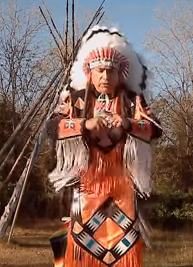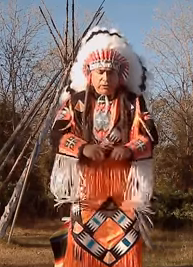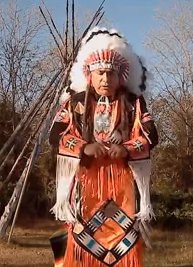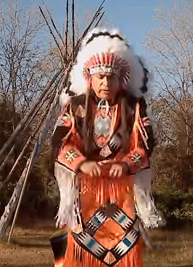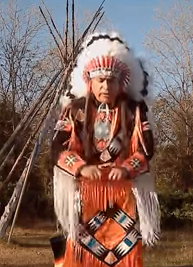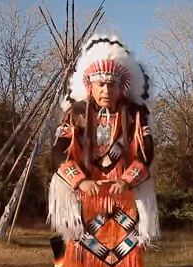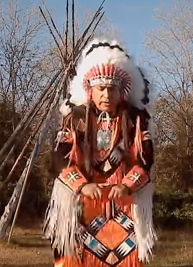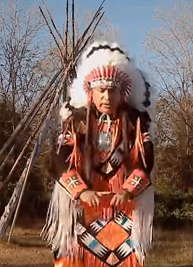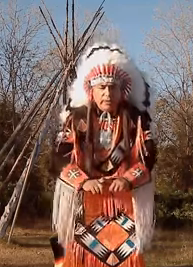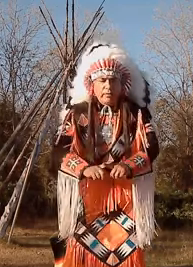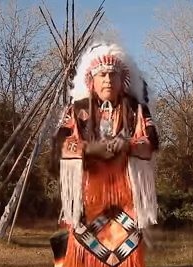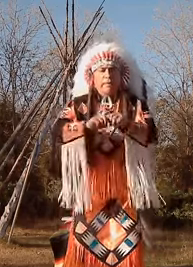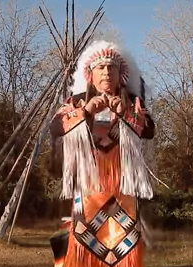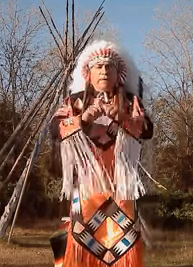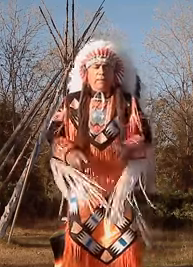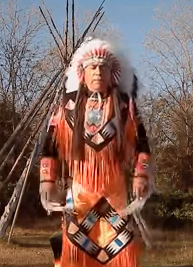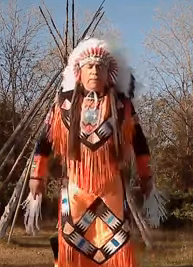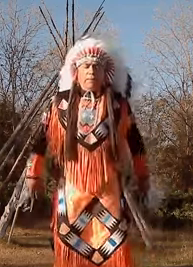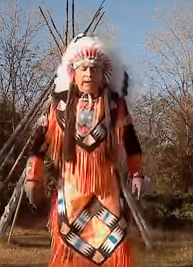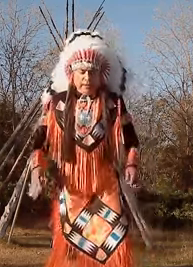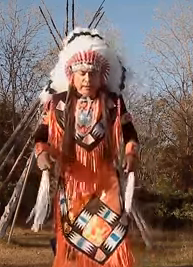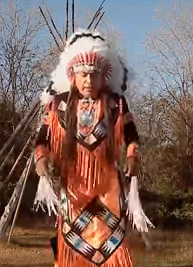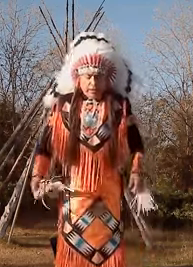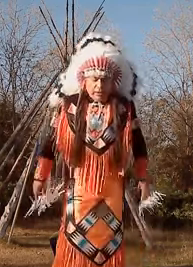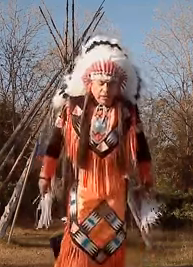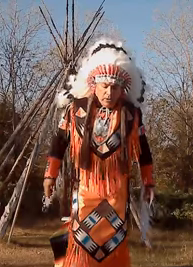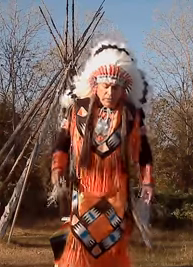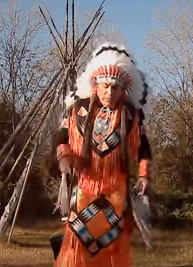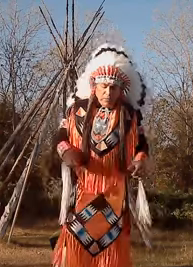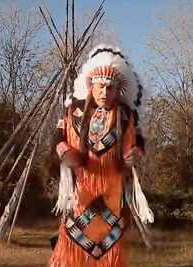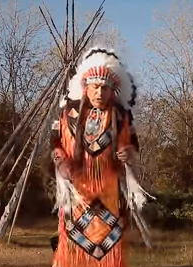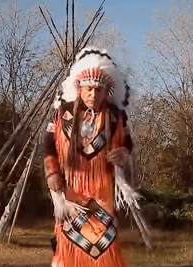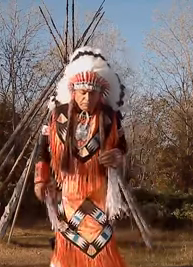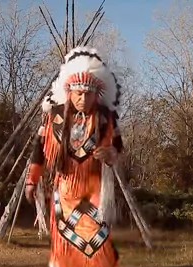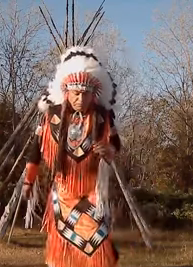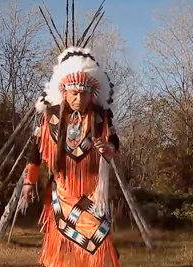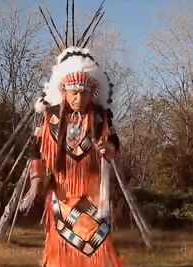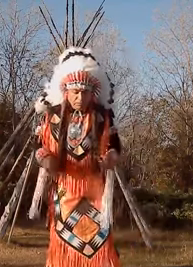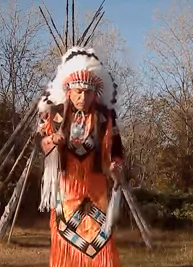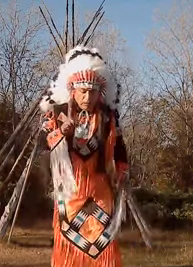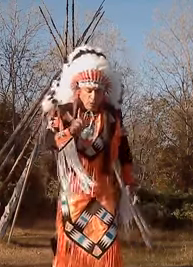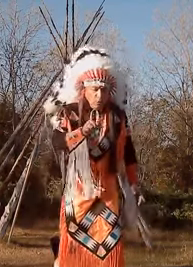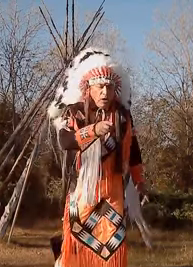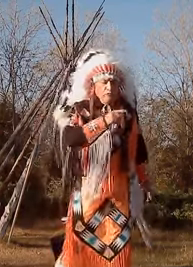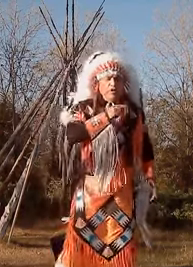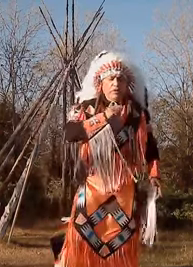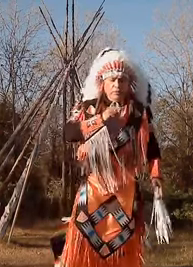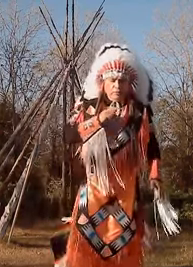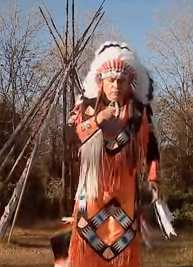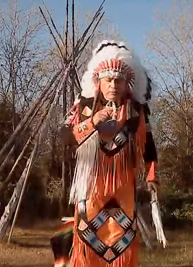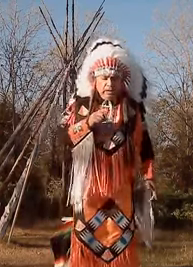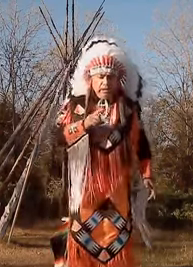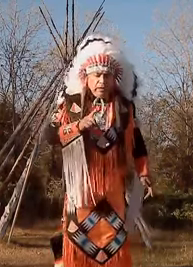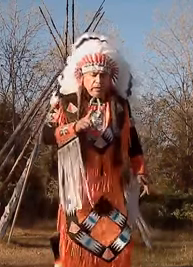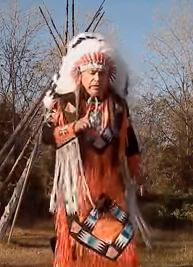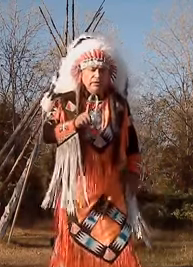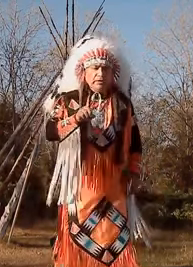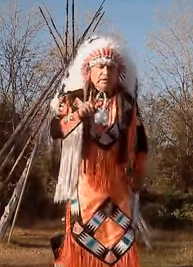crosses. Looks like that. All right. Okay, moving along. One finger. This is the